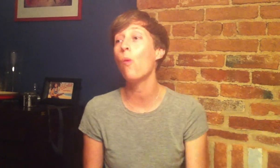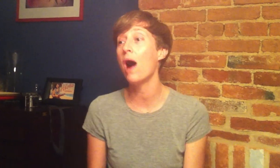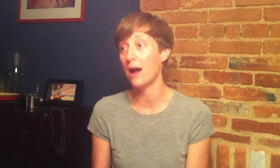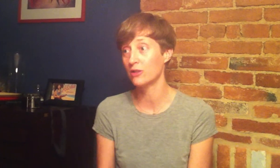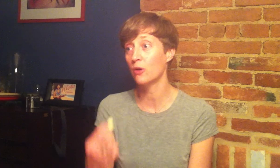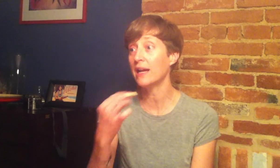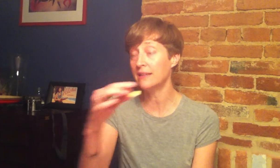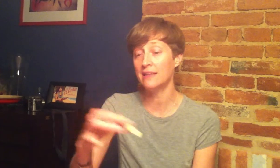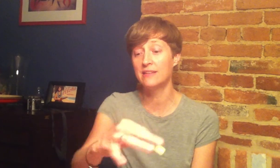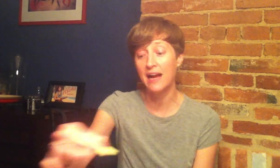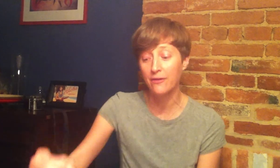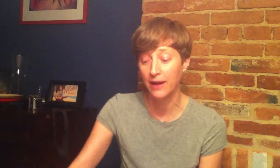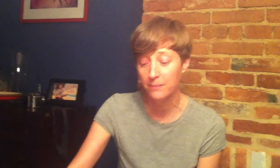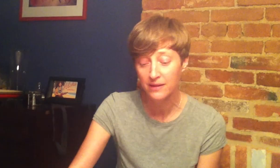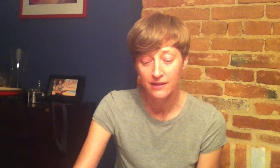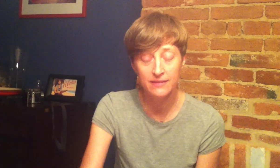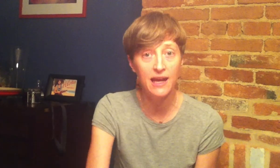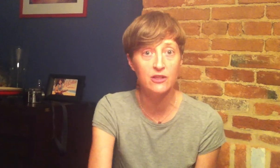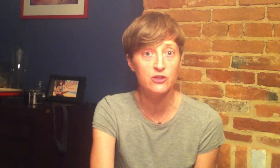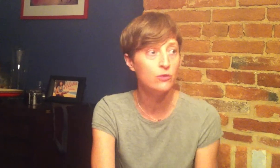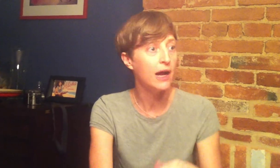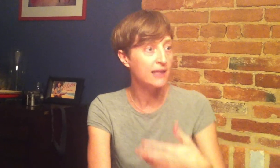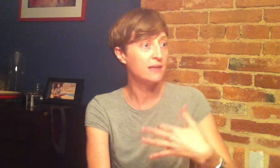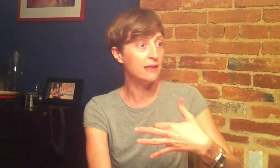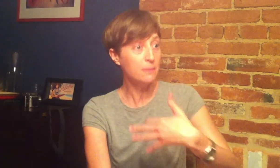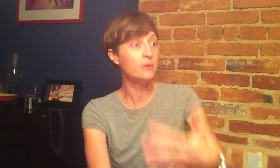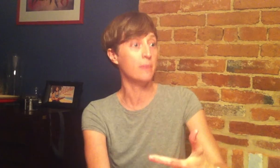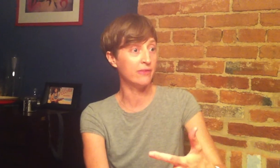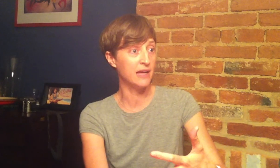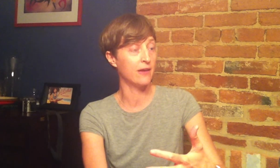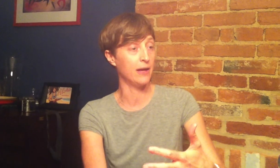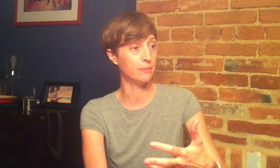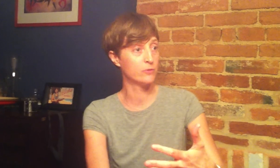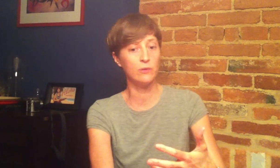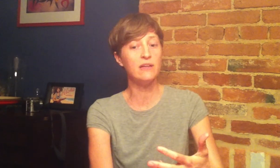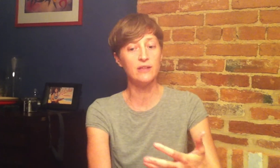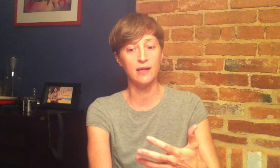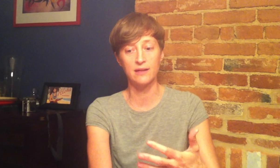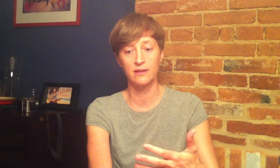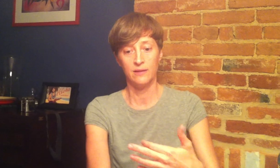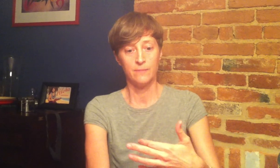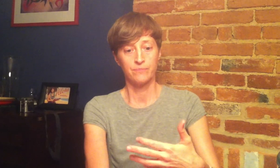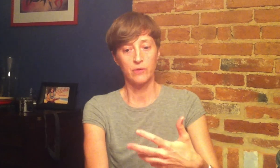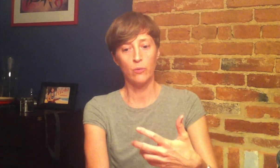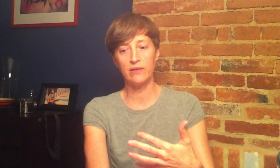Wow. So I can, the diagram, if they had us do, I can implement the diagram. So even like, with,